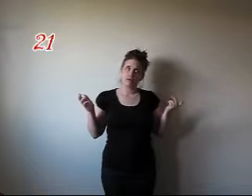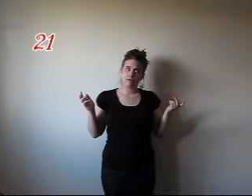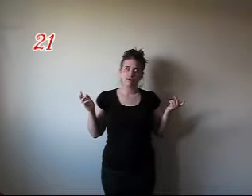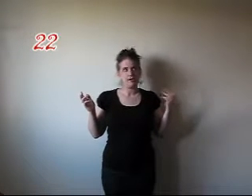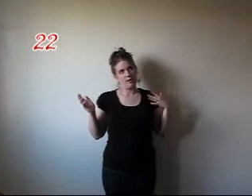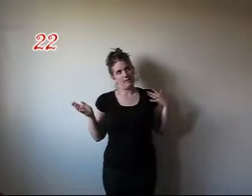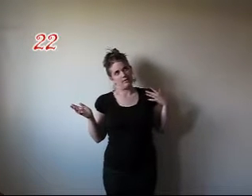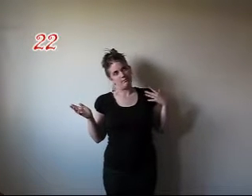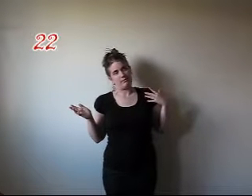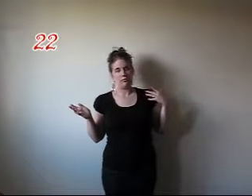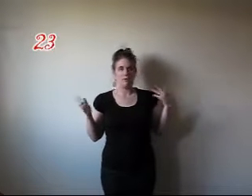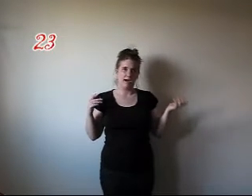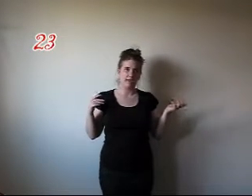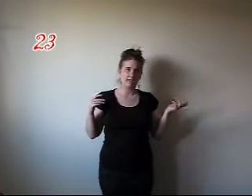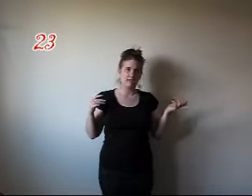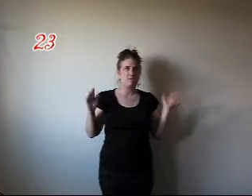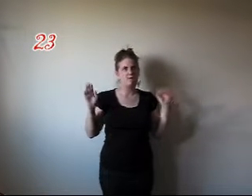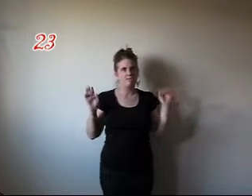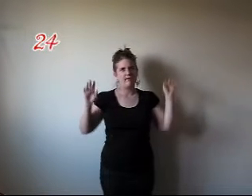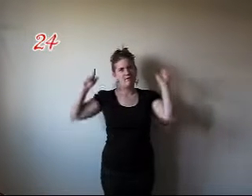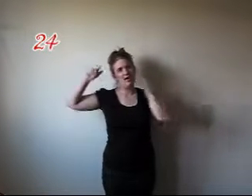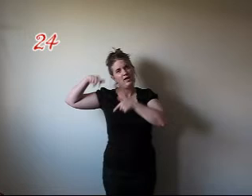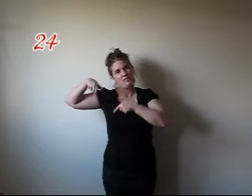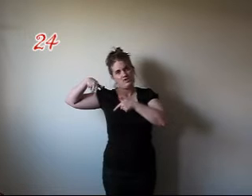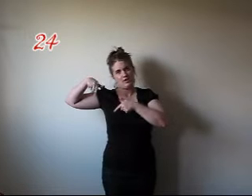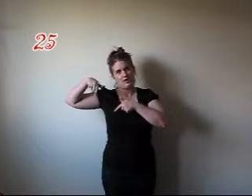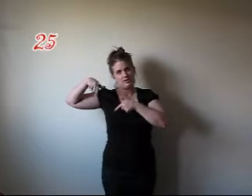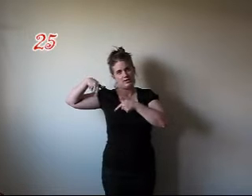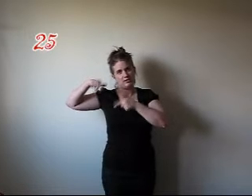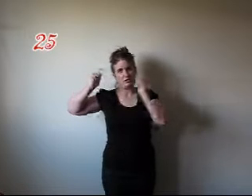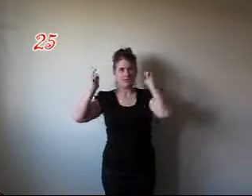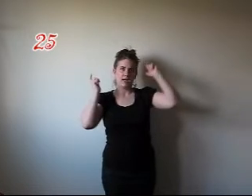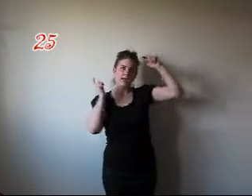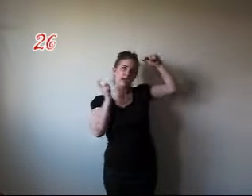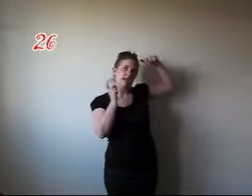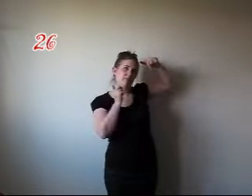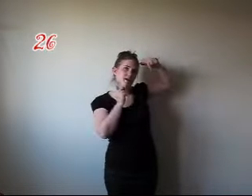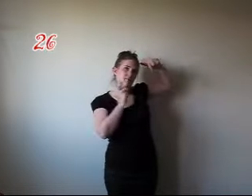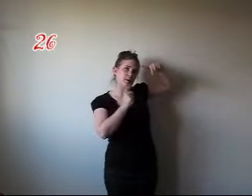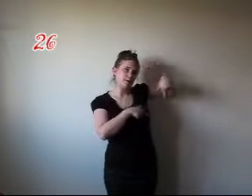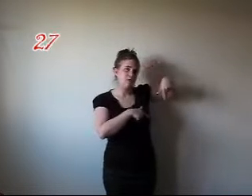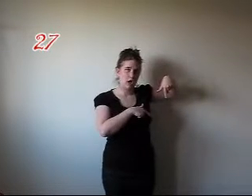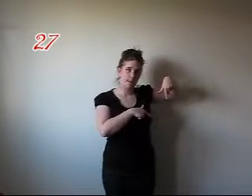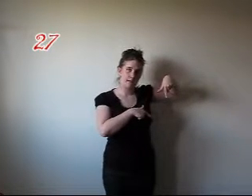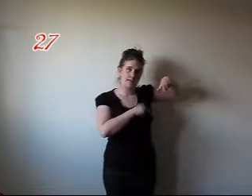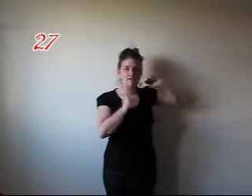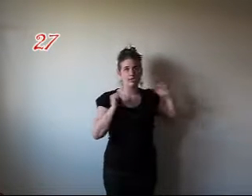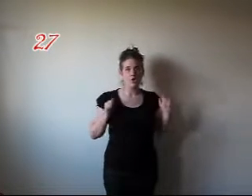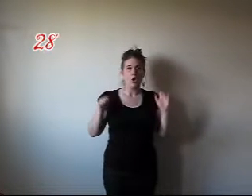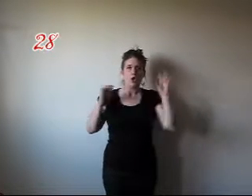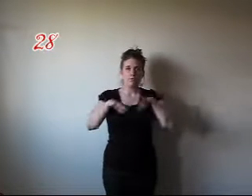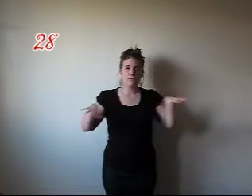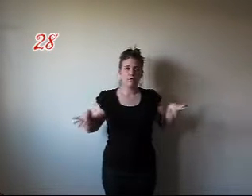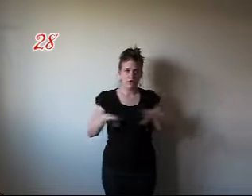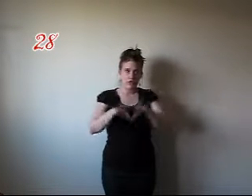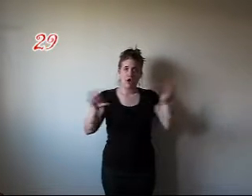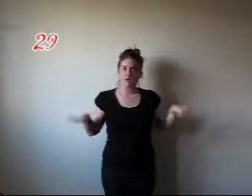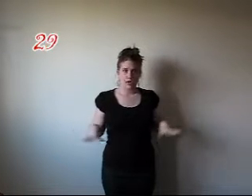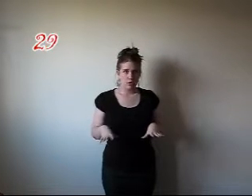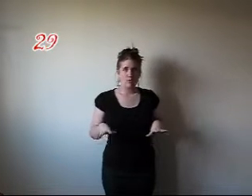the earth, the crappiest people, mindless zombies, whatever, that attend this website and then post the comments on that video. Feel free to check all that out.